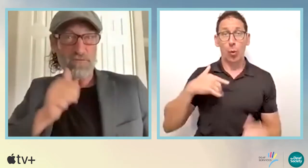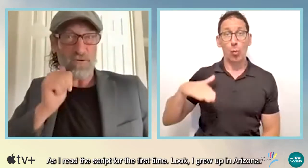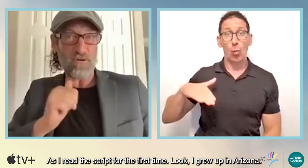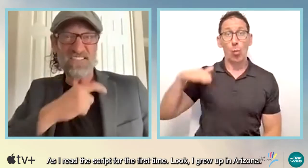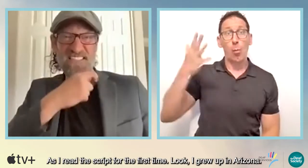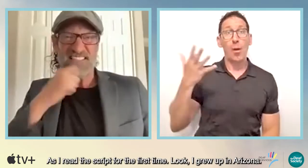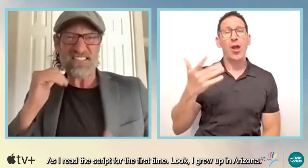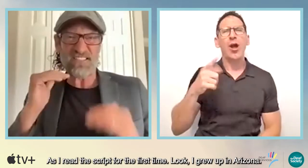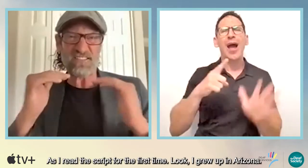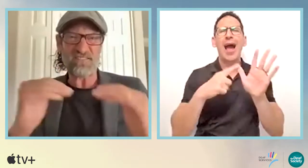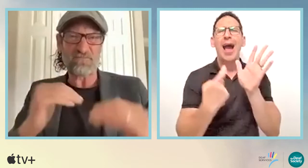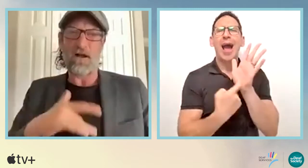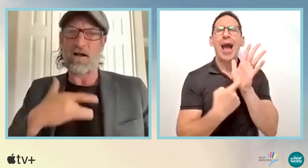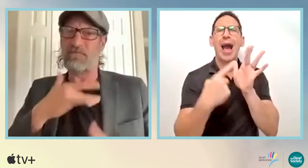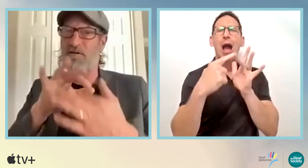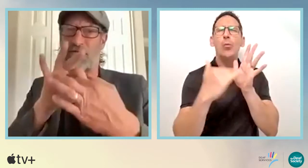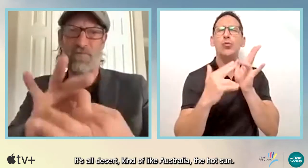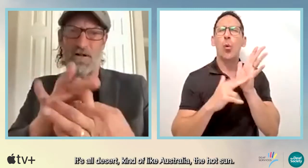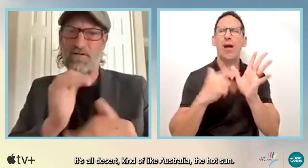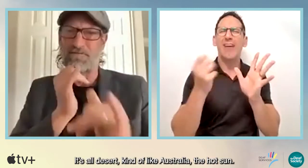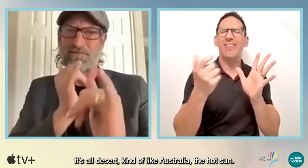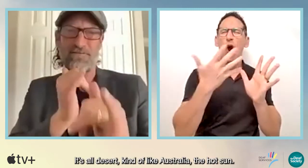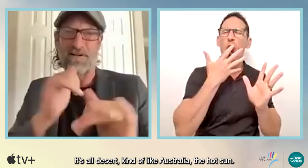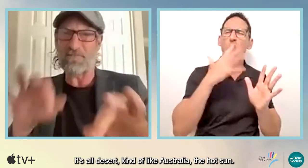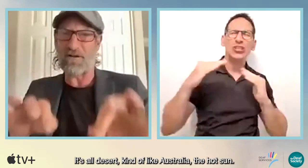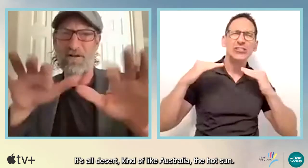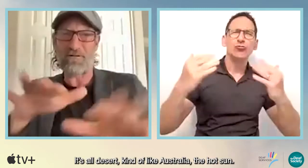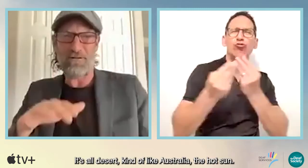Look, I grew up in Arizona. It's all desert.